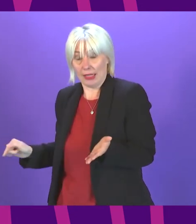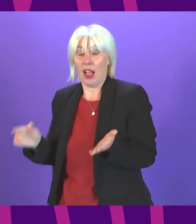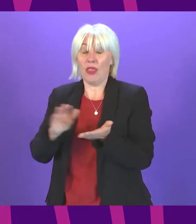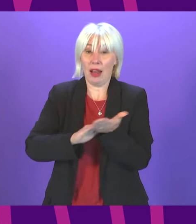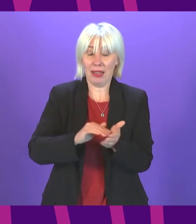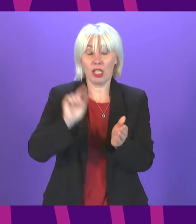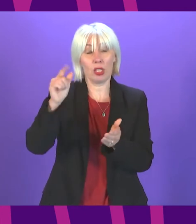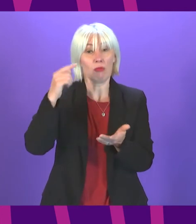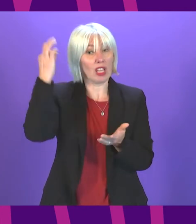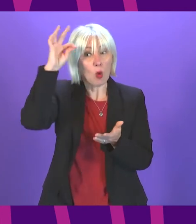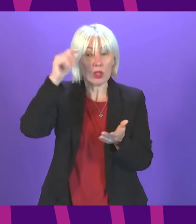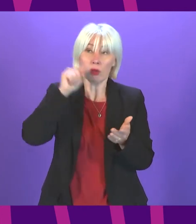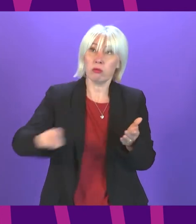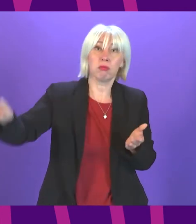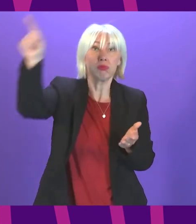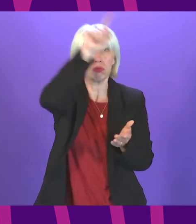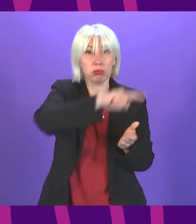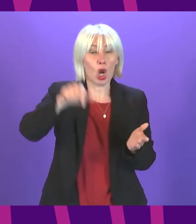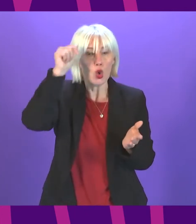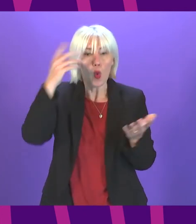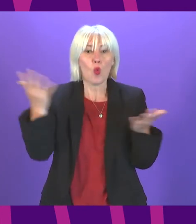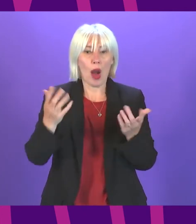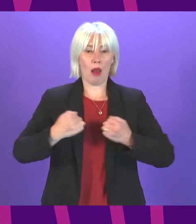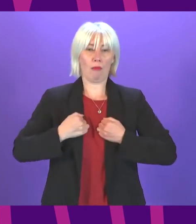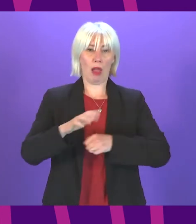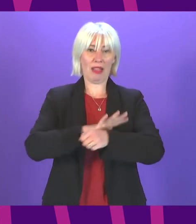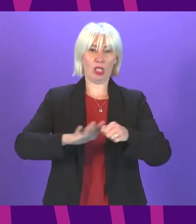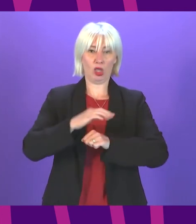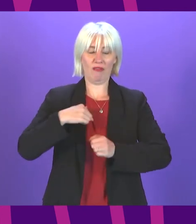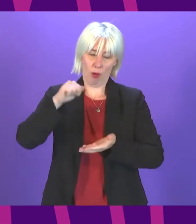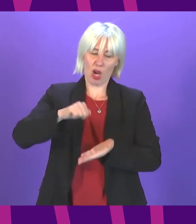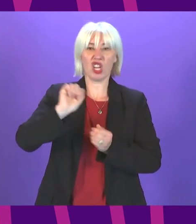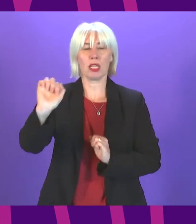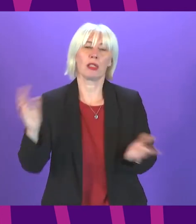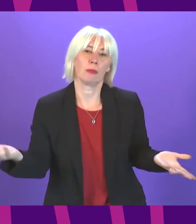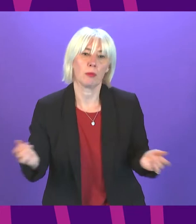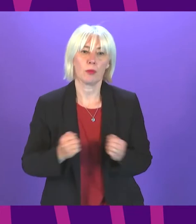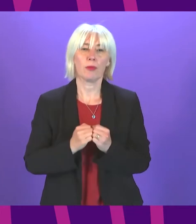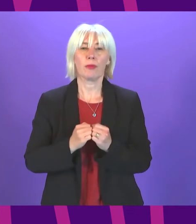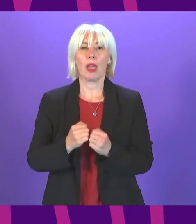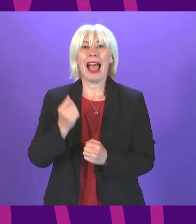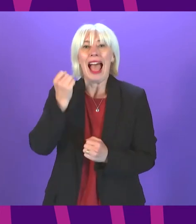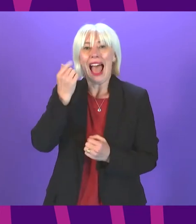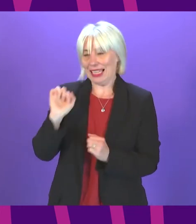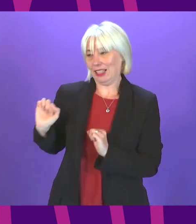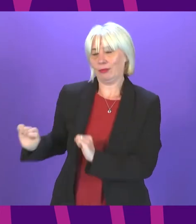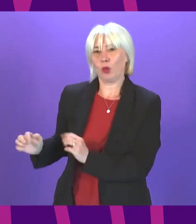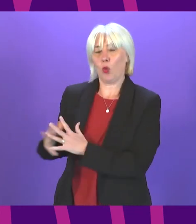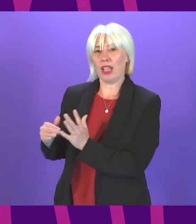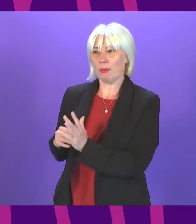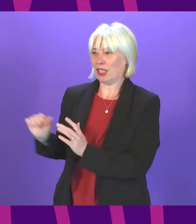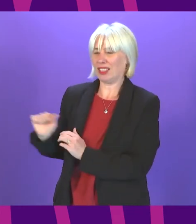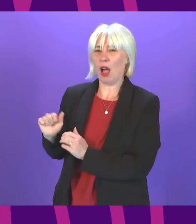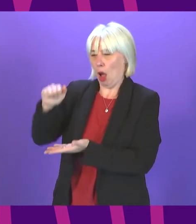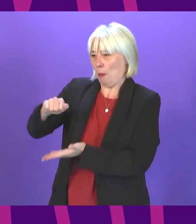right across the UK can then know where they stand for their own budgets the idea that Westminster should hold its budget in March